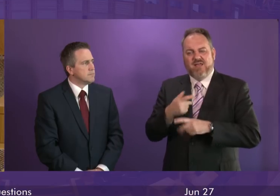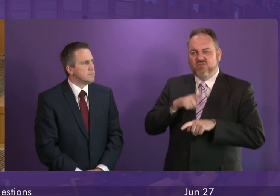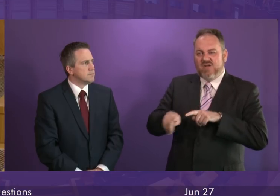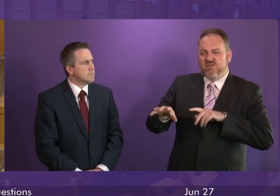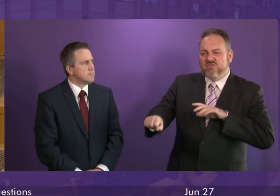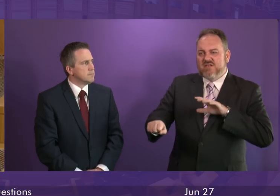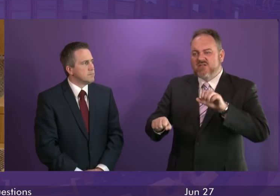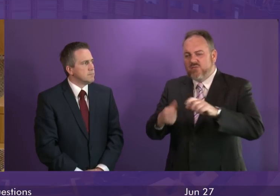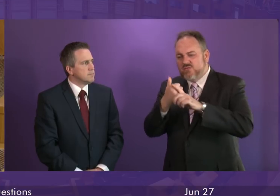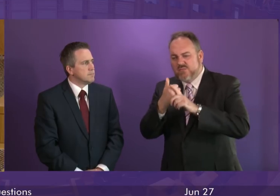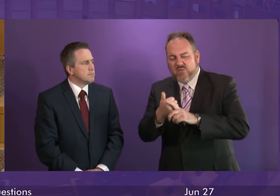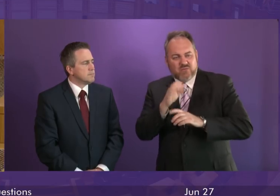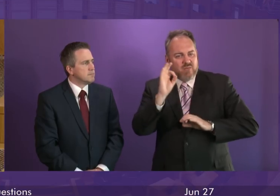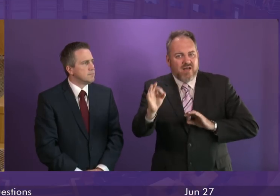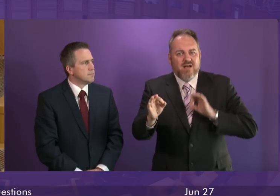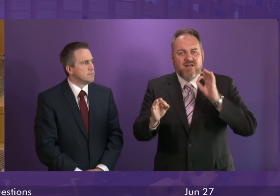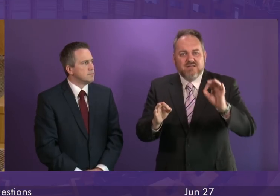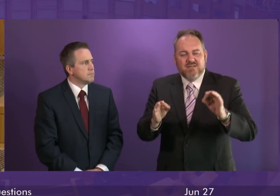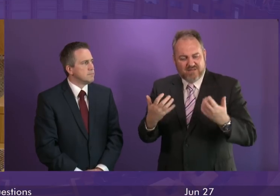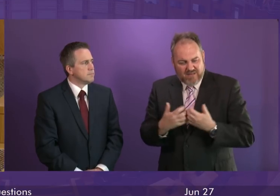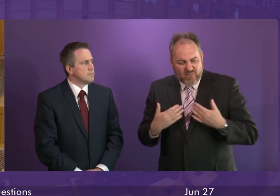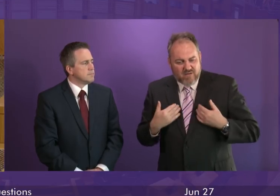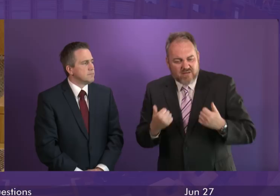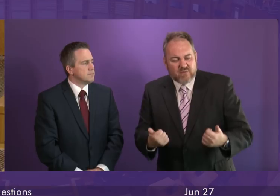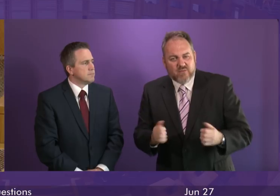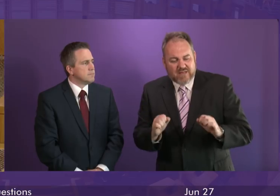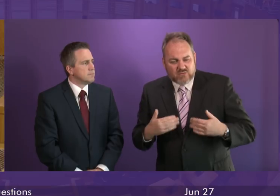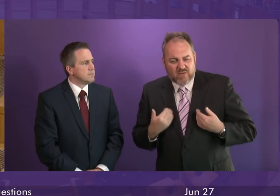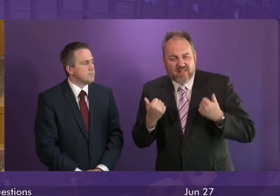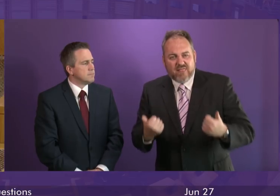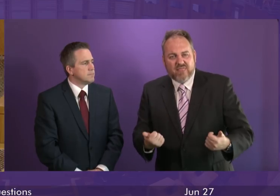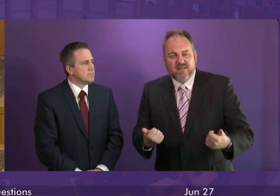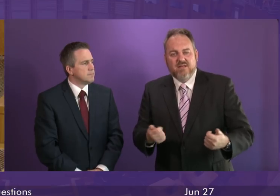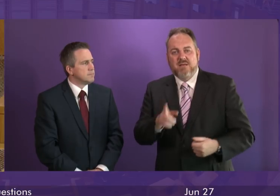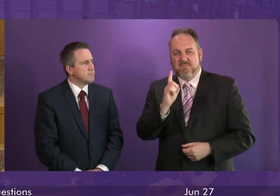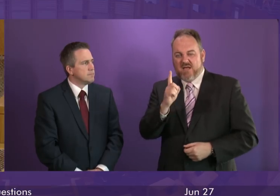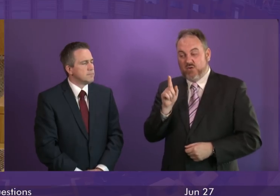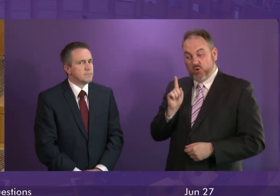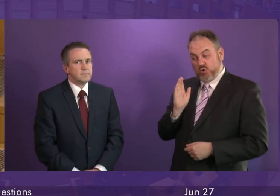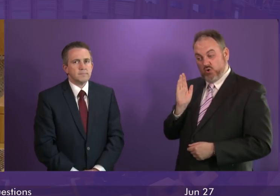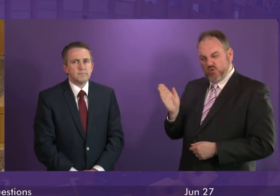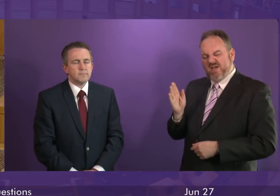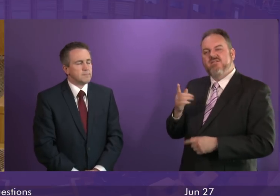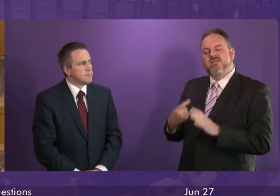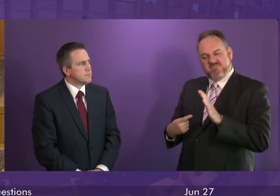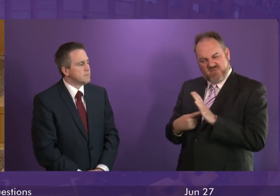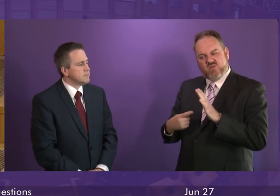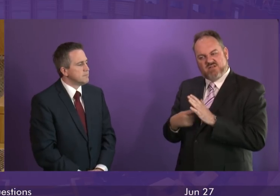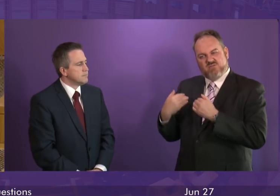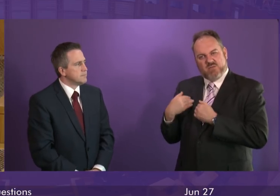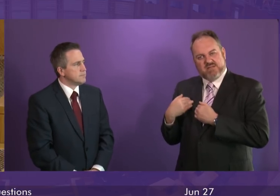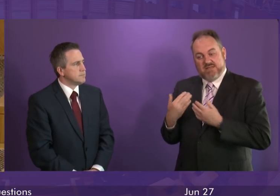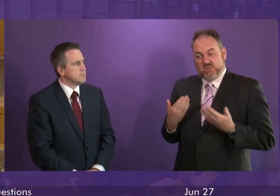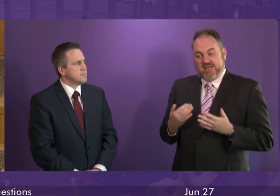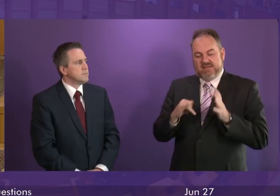those struggling to ask about their health. But the First Minister has a special responsibility. Today, Sam